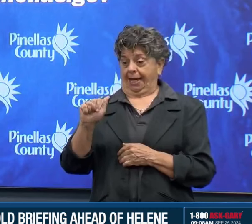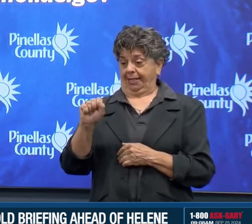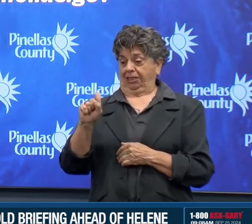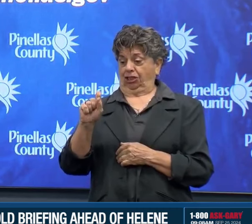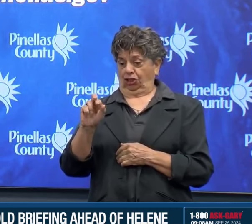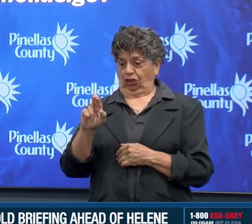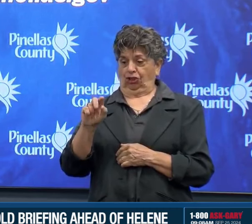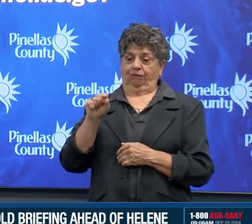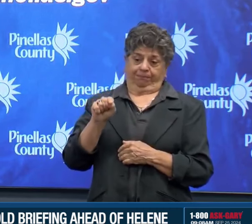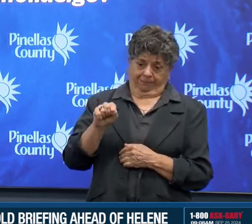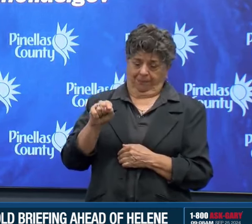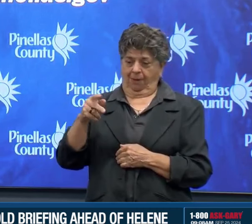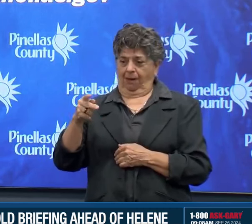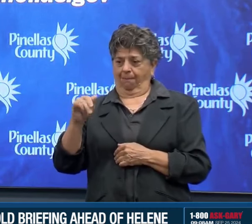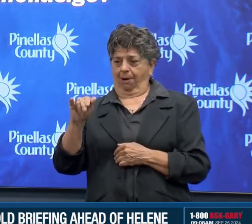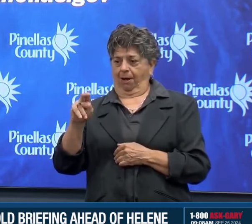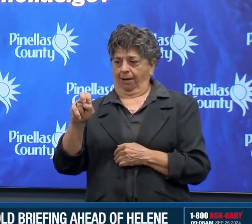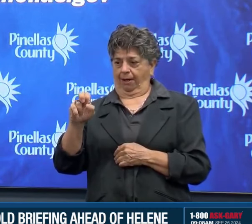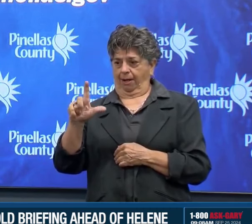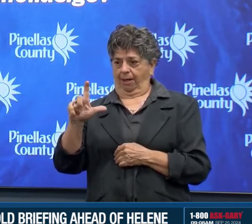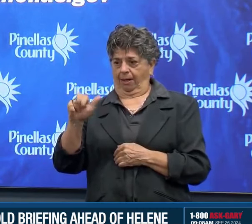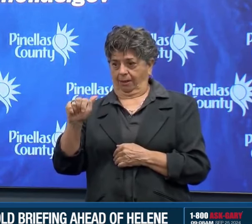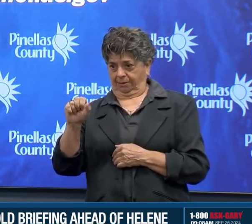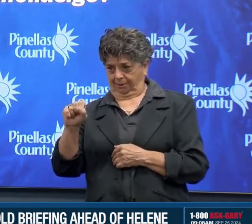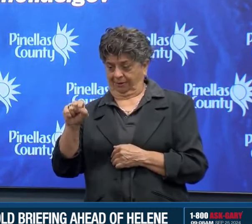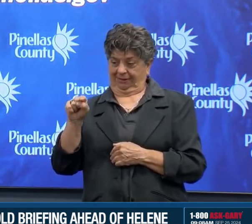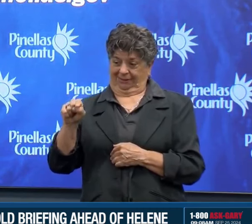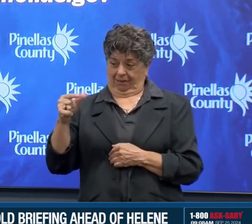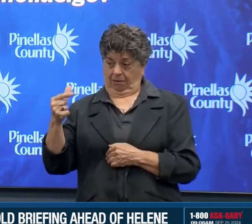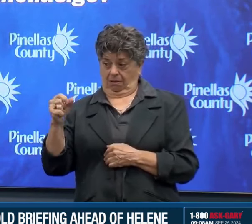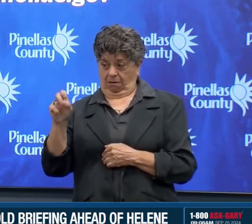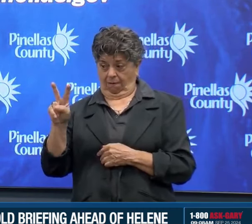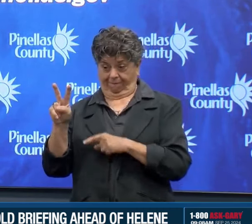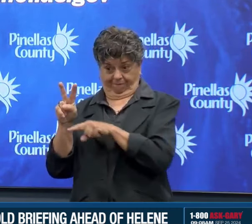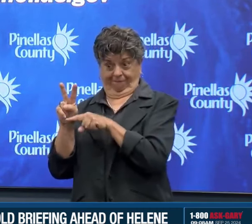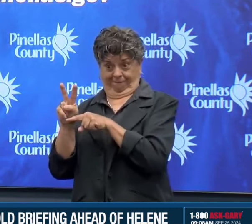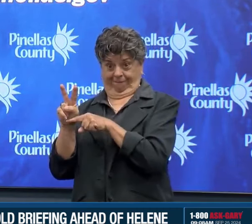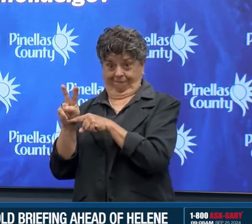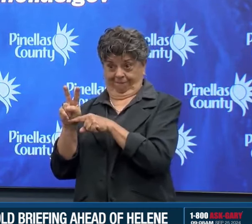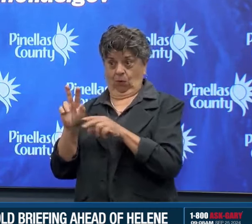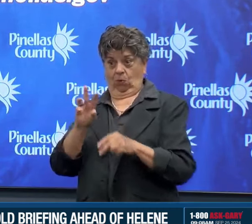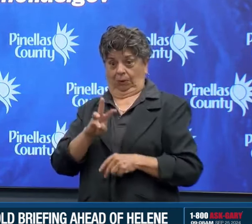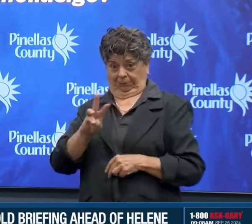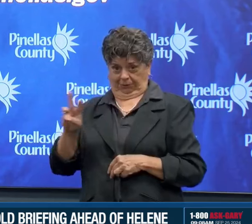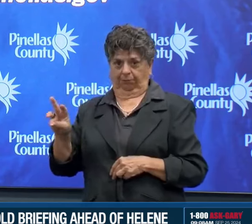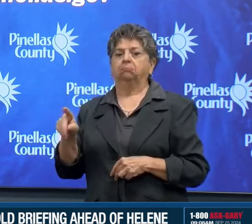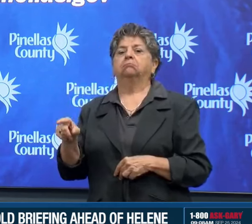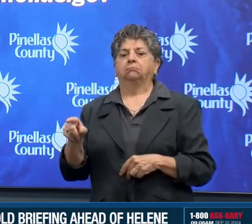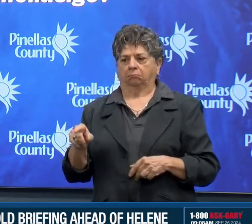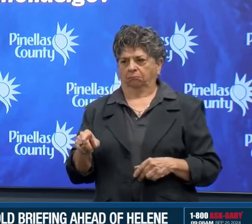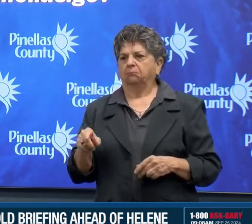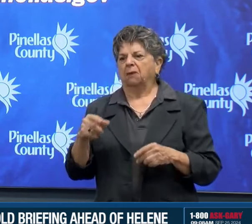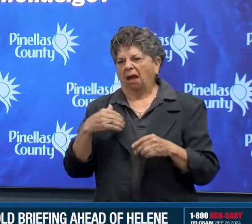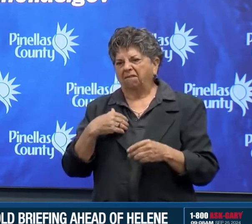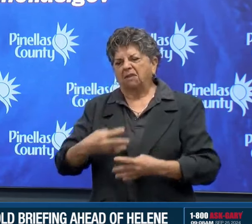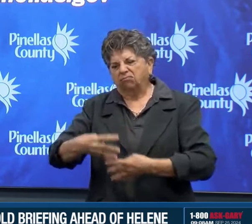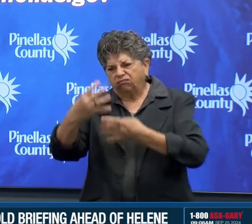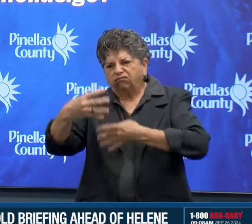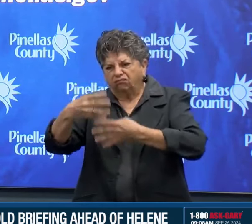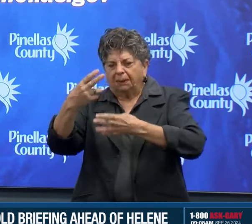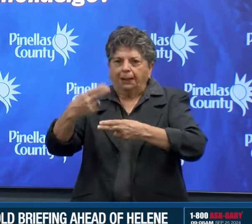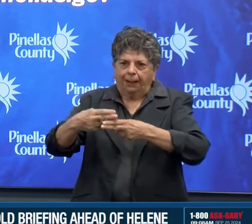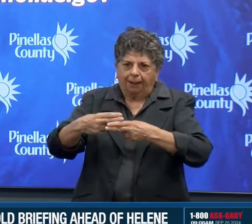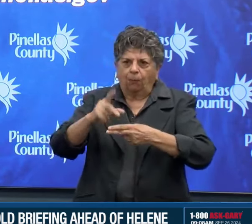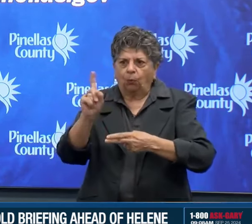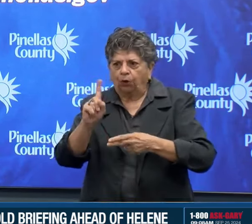to have their go kit ready today. So if you're going to go to a shelter, make sure that you pack items, some